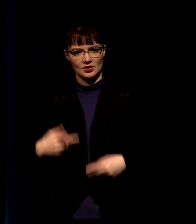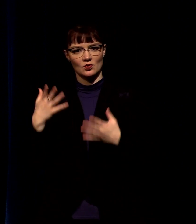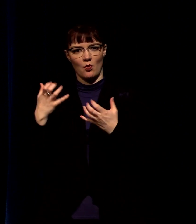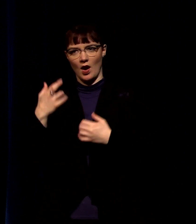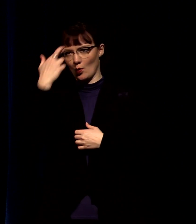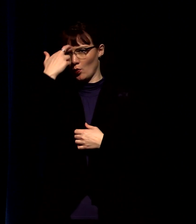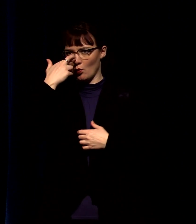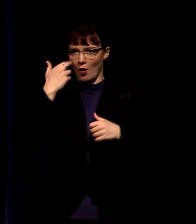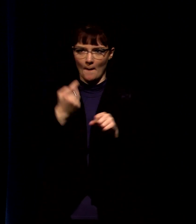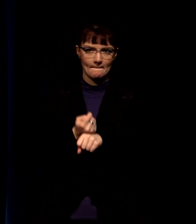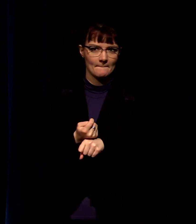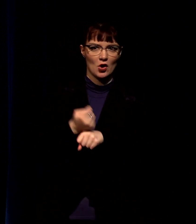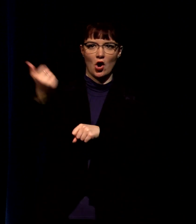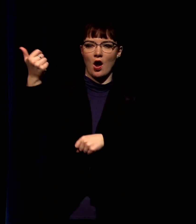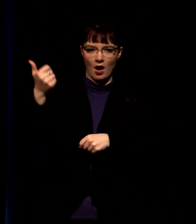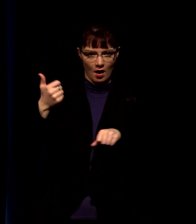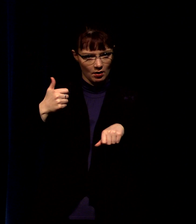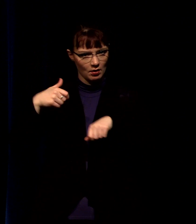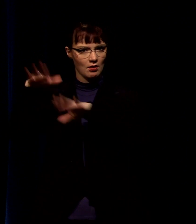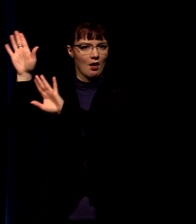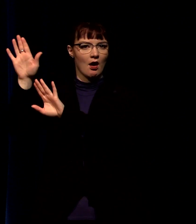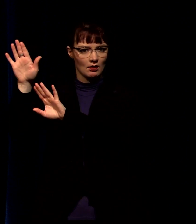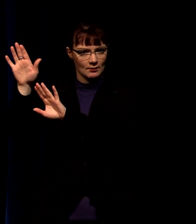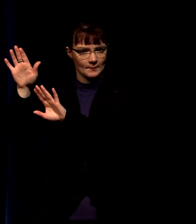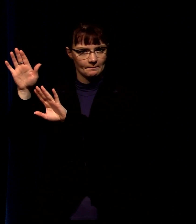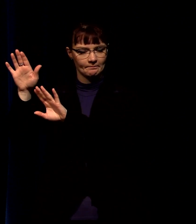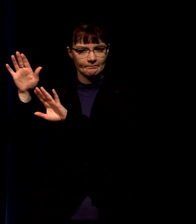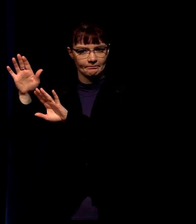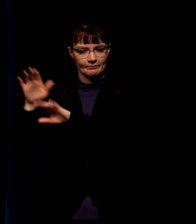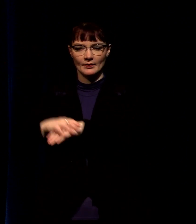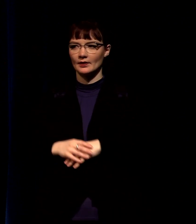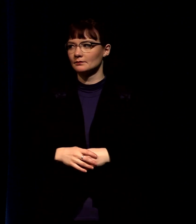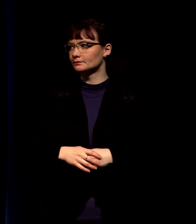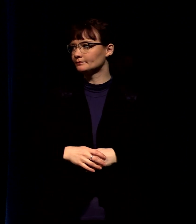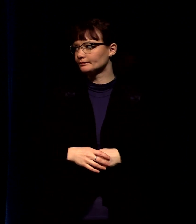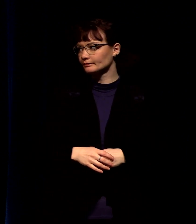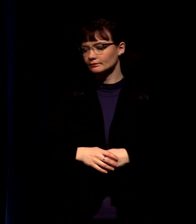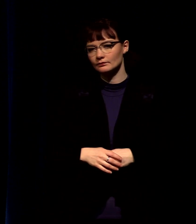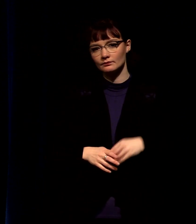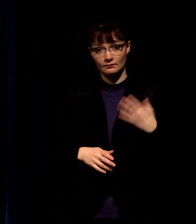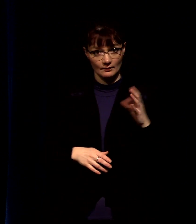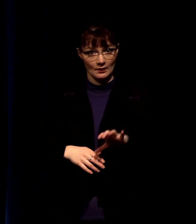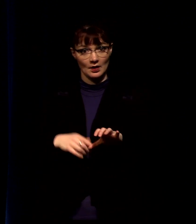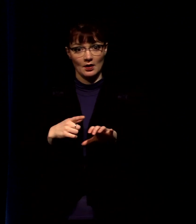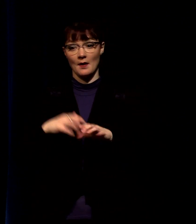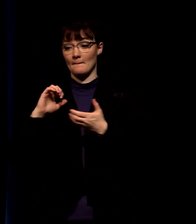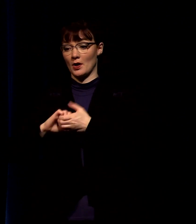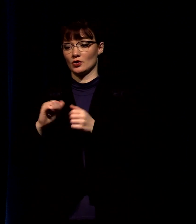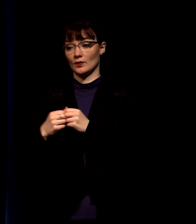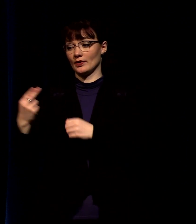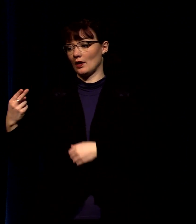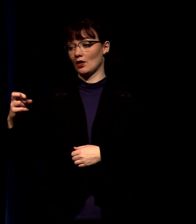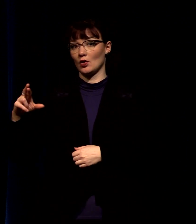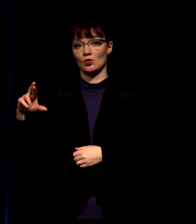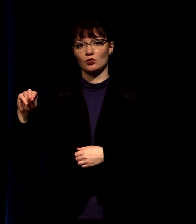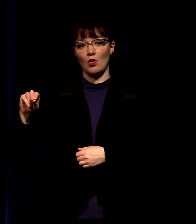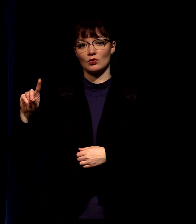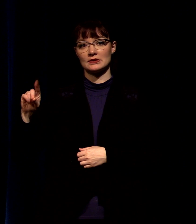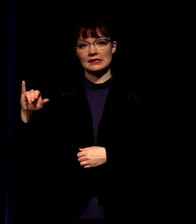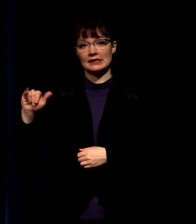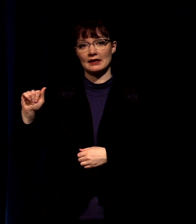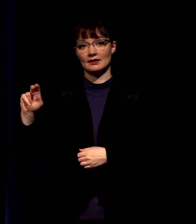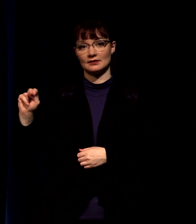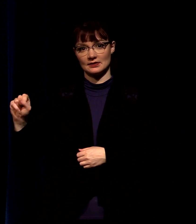-rome they are way over here and they represent the religious establishment of the day they partner with a group called the herodians these